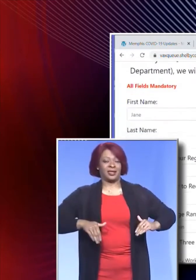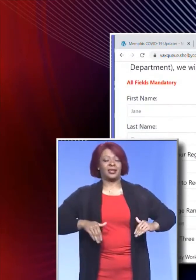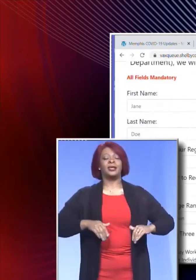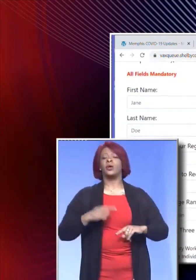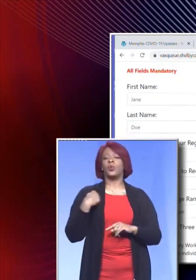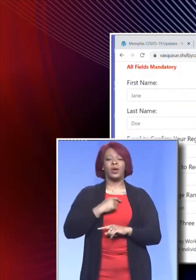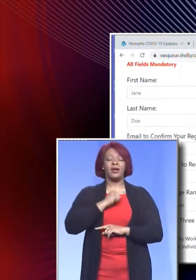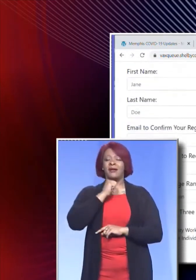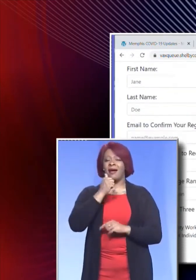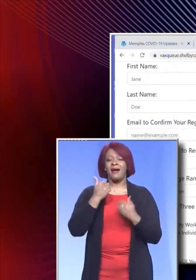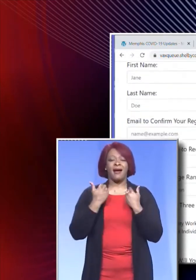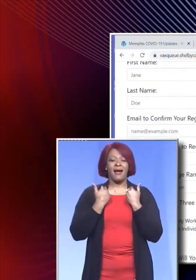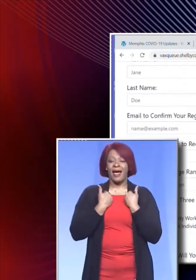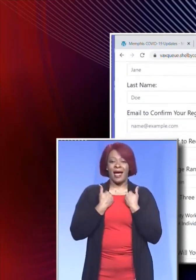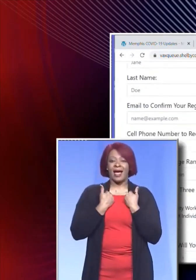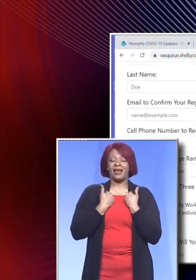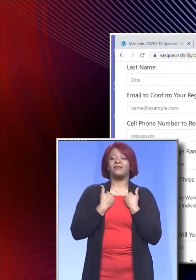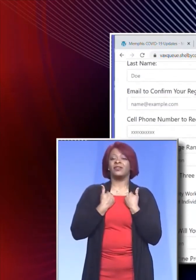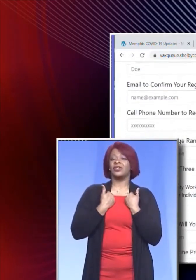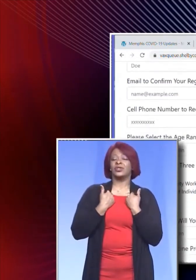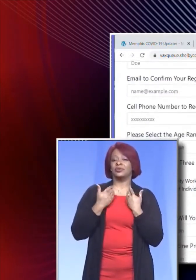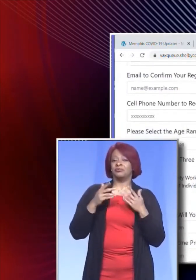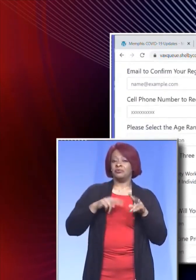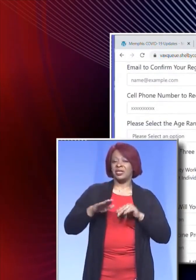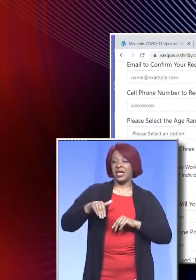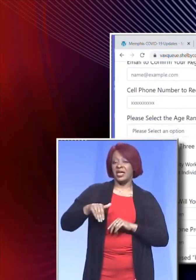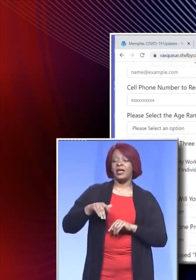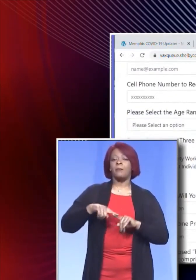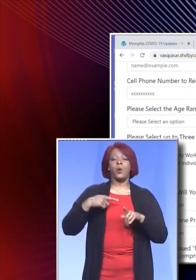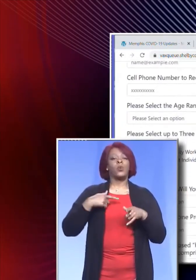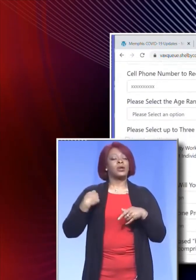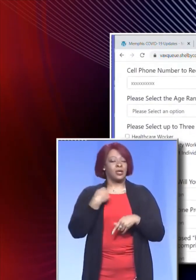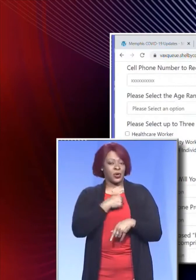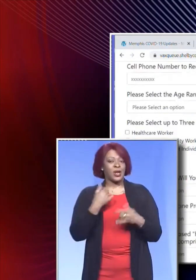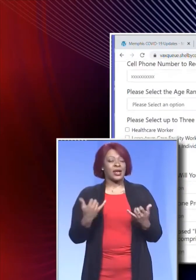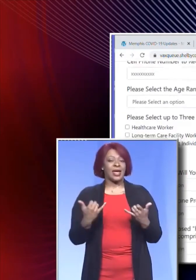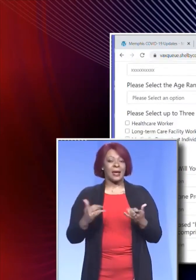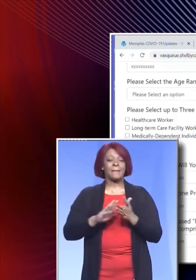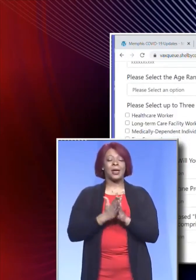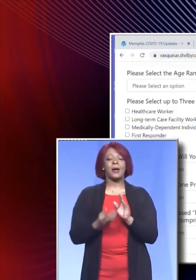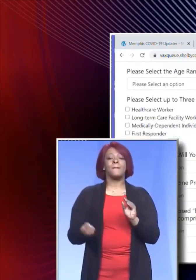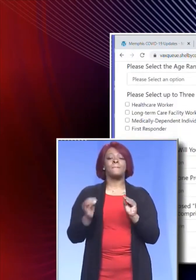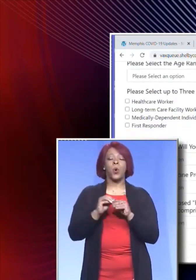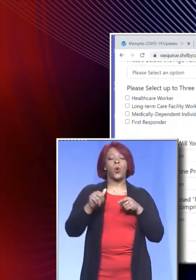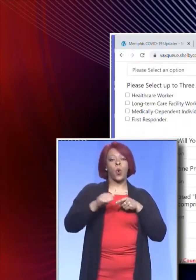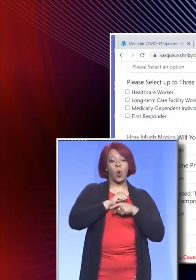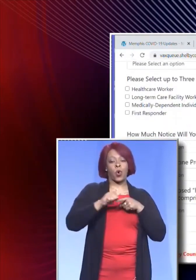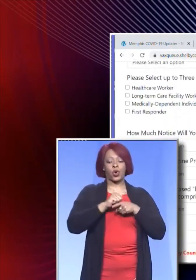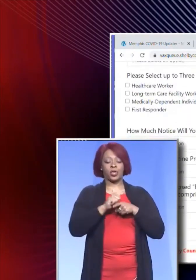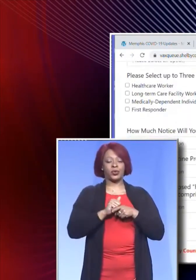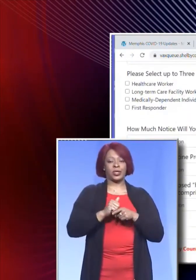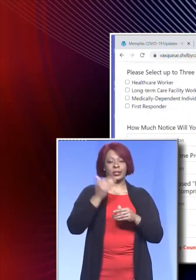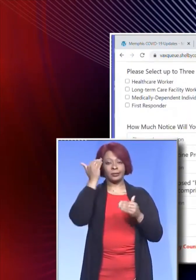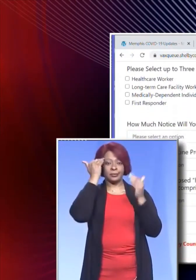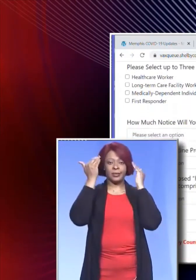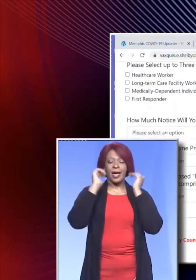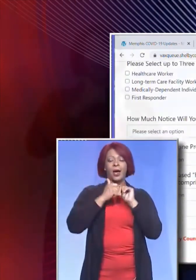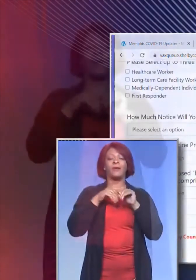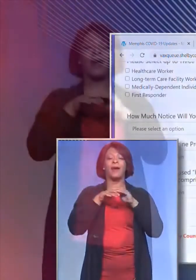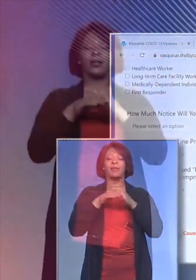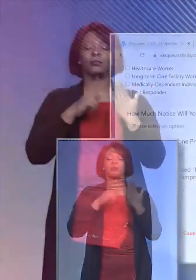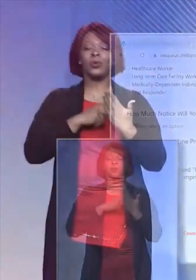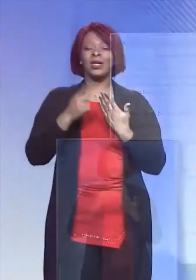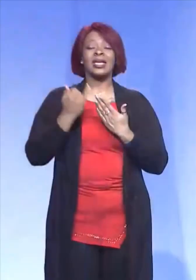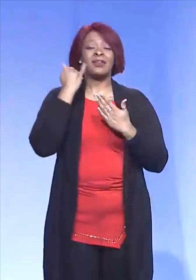We've not had a need yet, but we are now becoming oriented to how to access the program in the